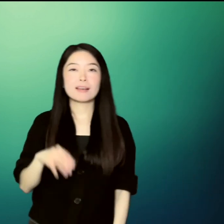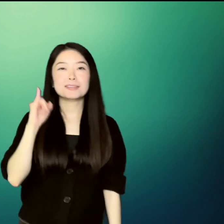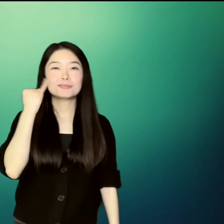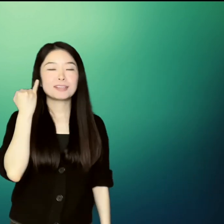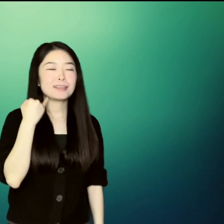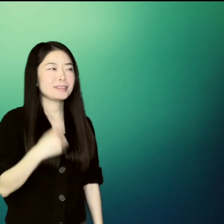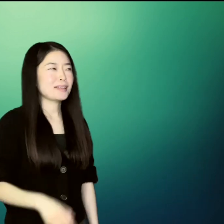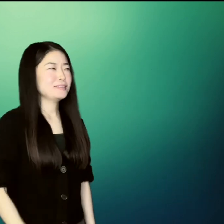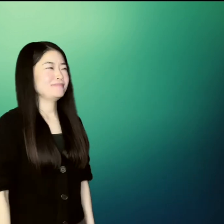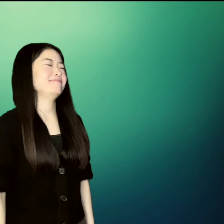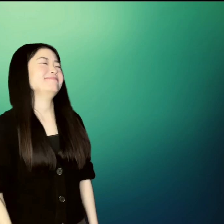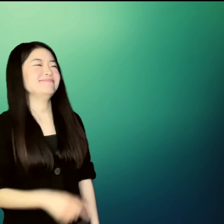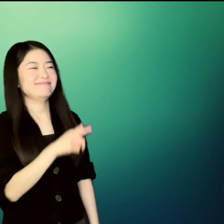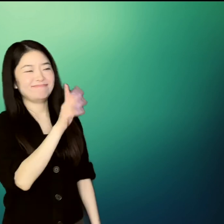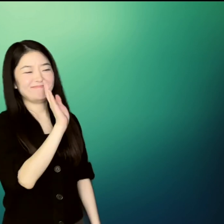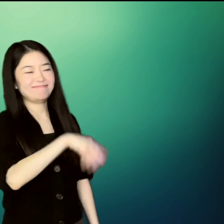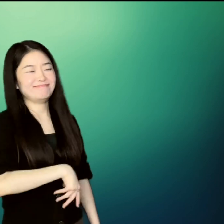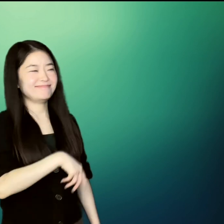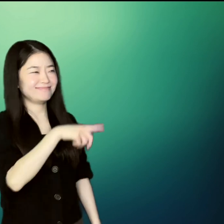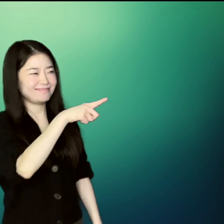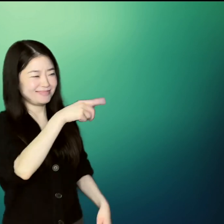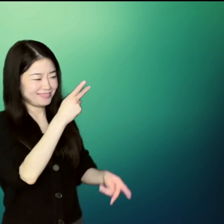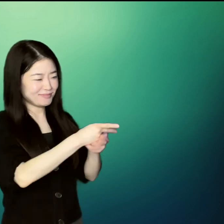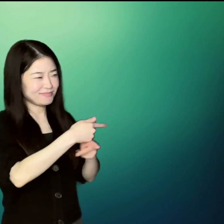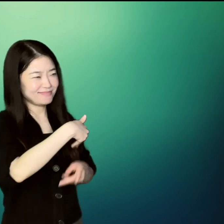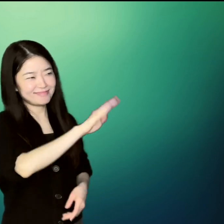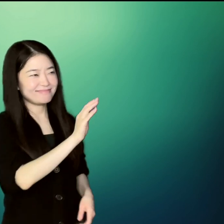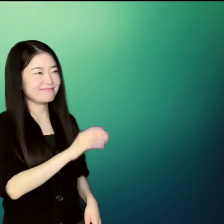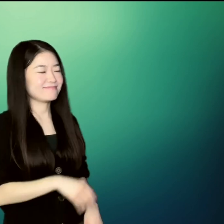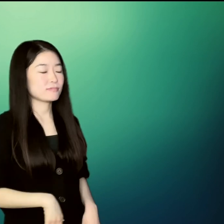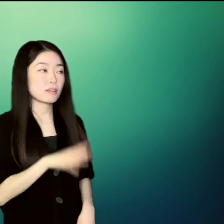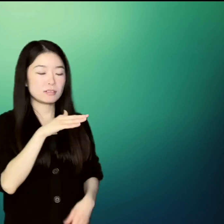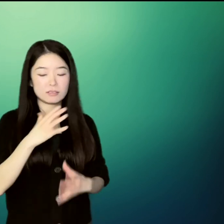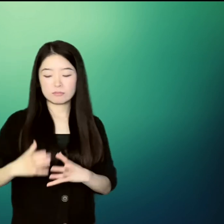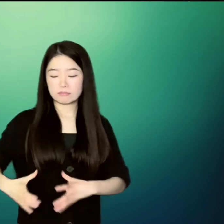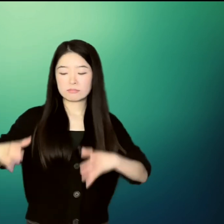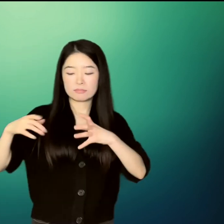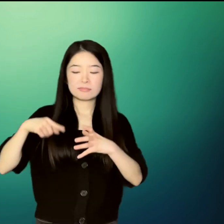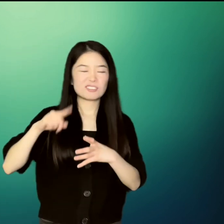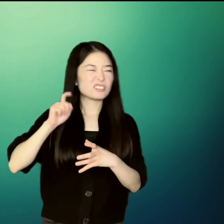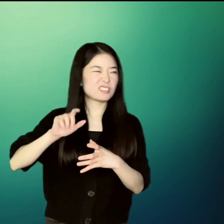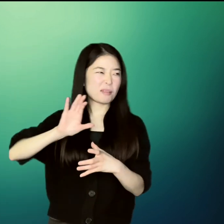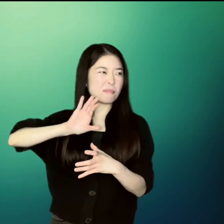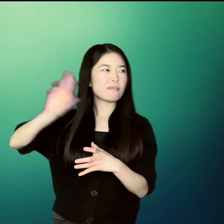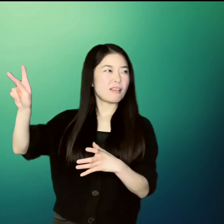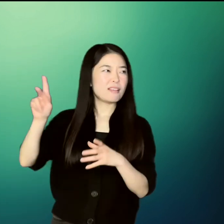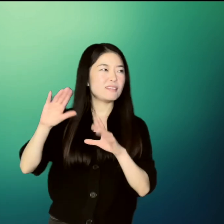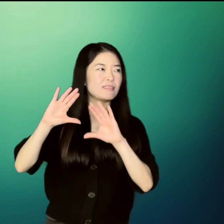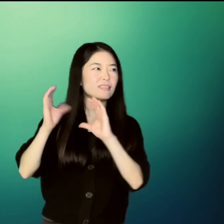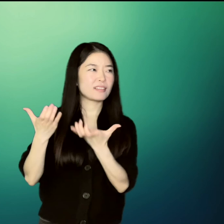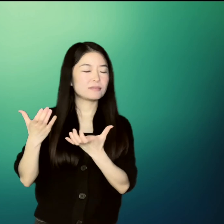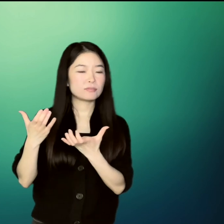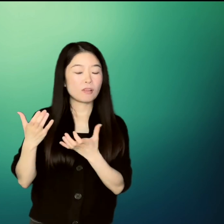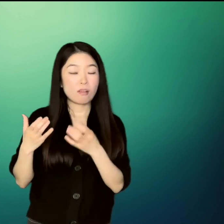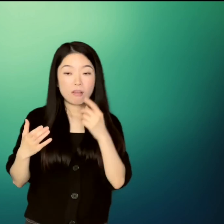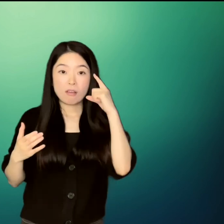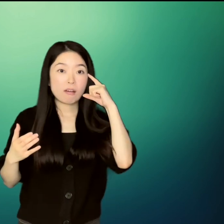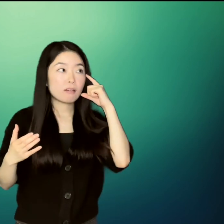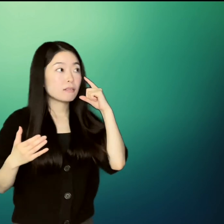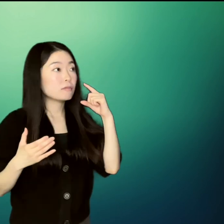Joey grinned. You can keep it. I'll return the name jar to the class. Maybe, you could put